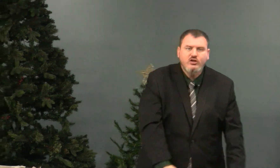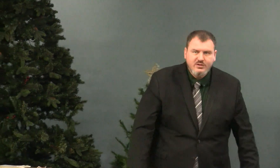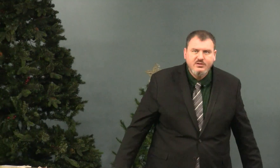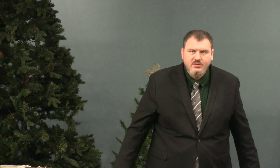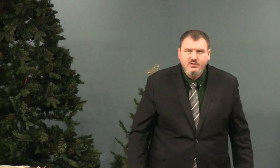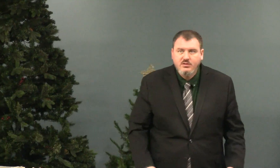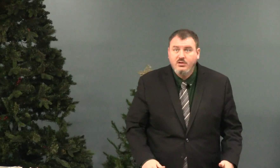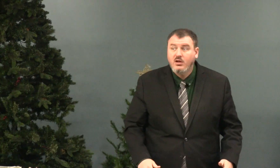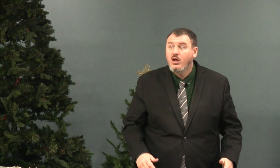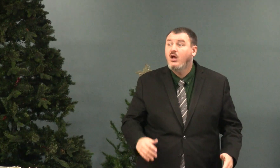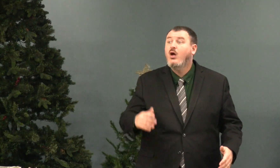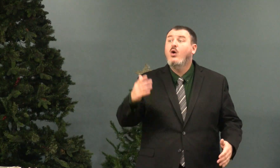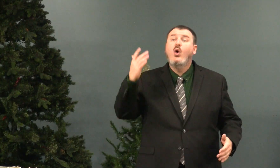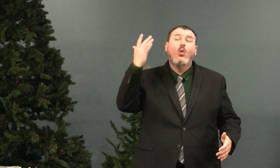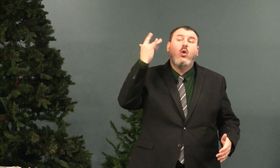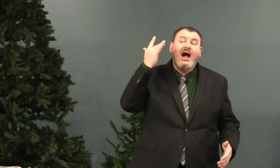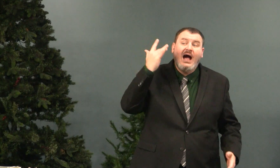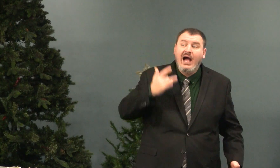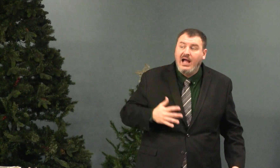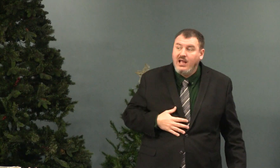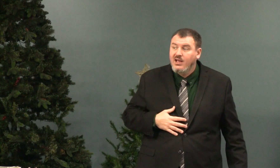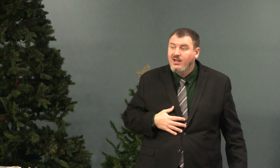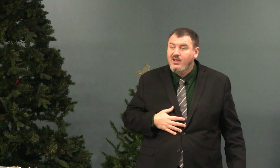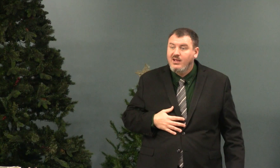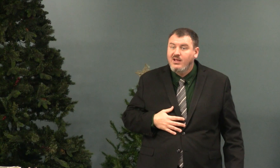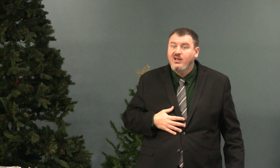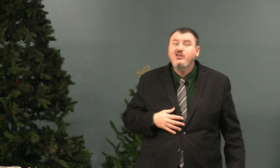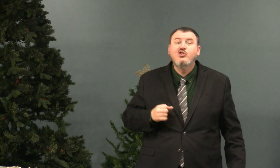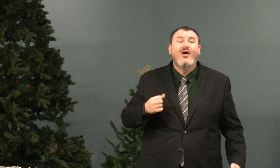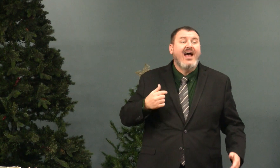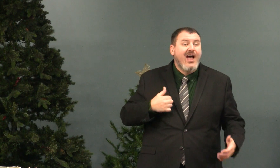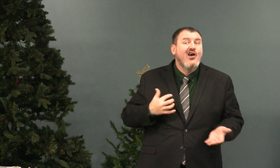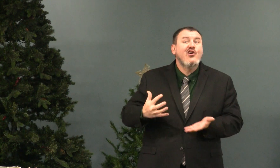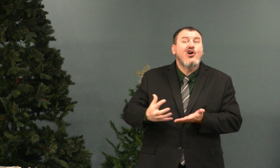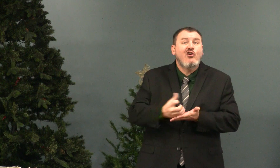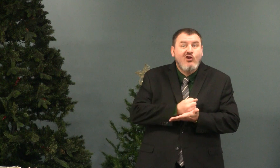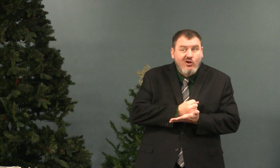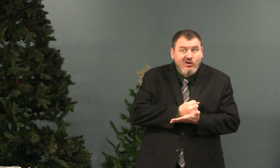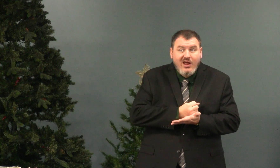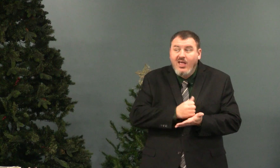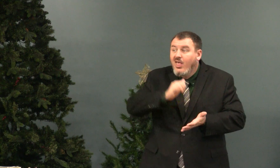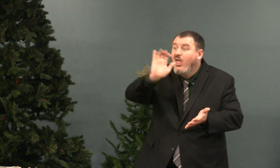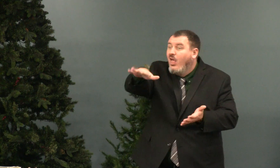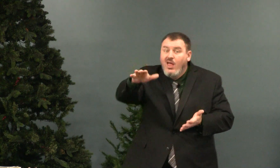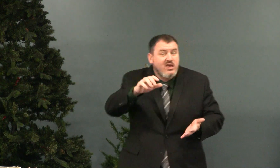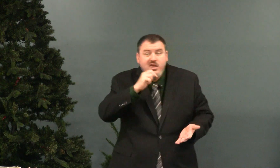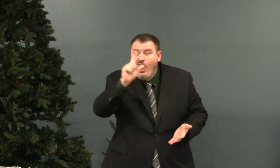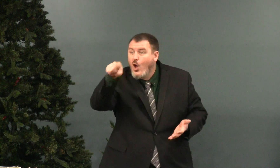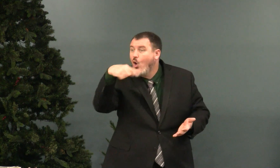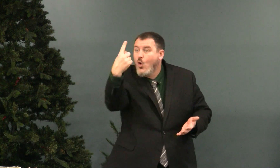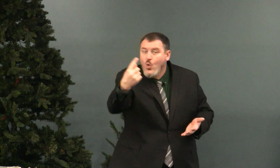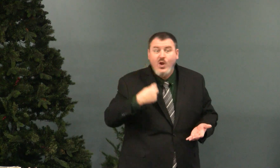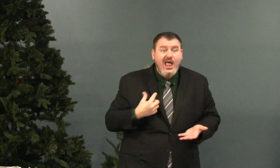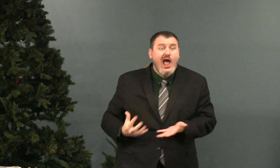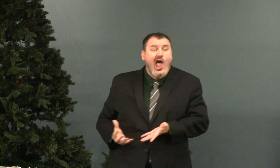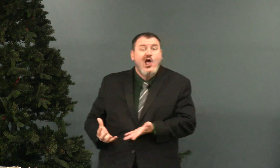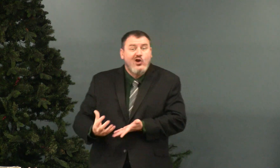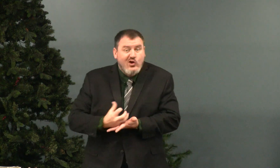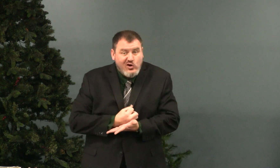That he may have not only